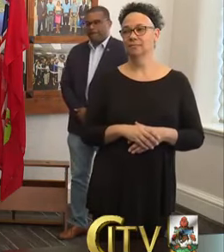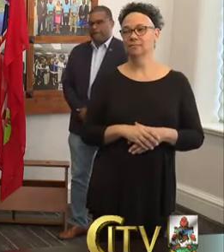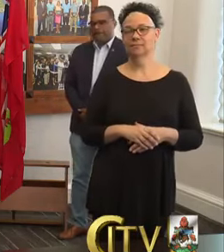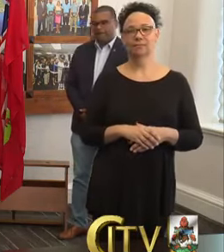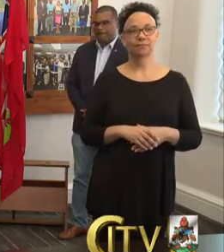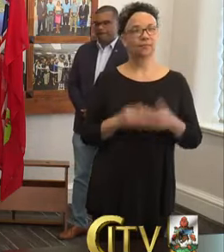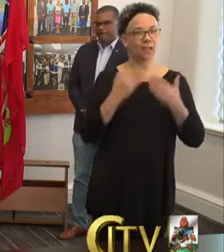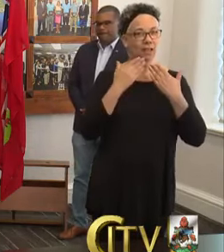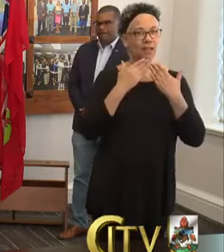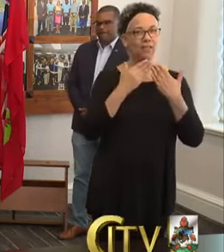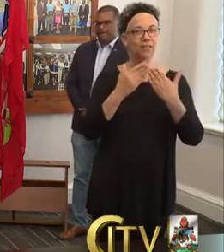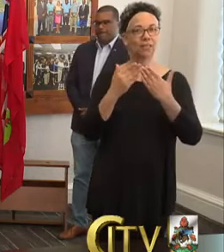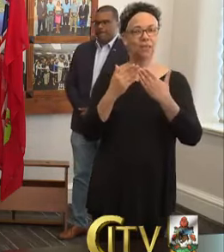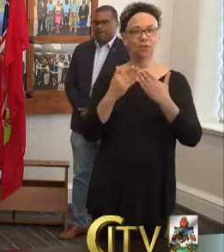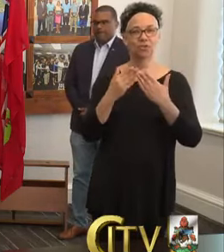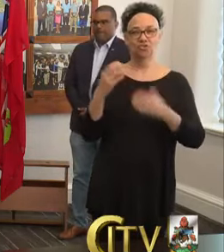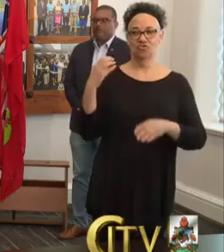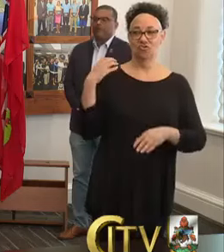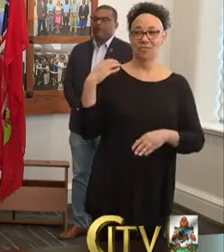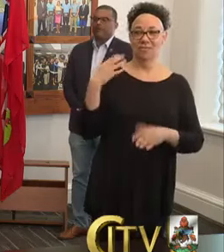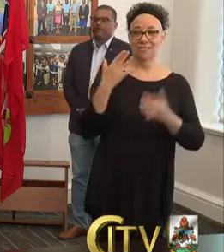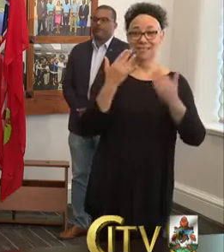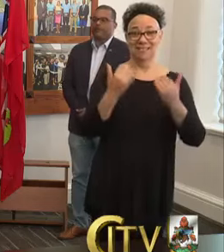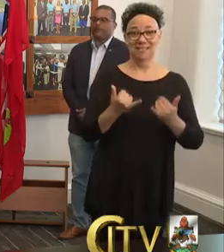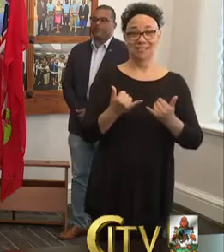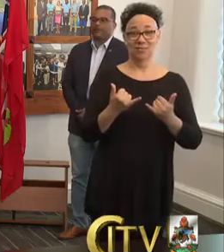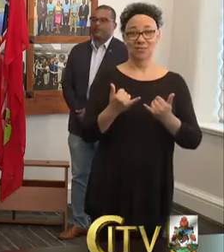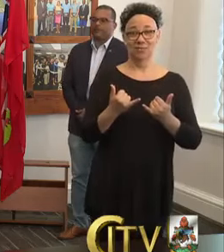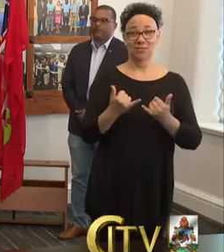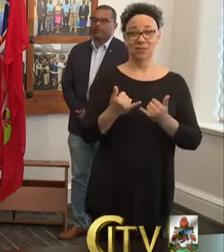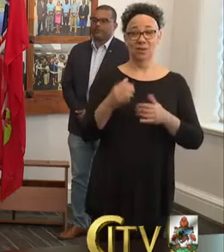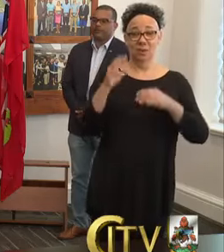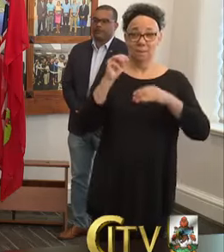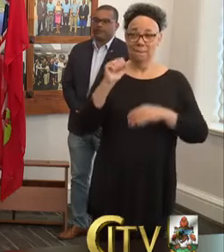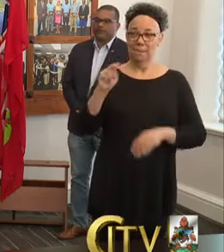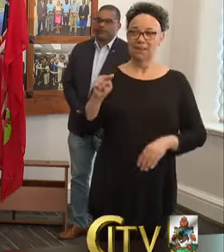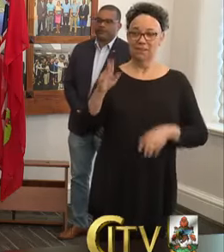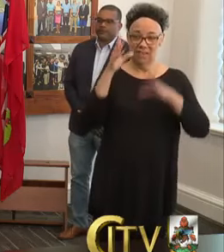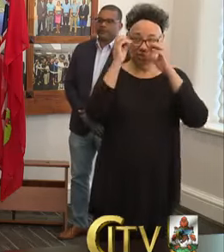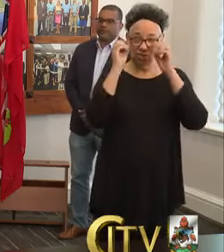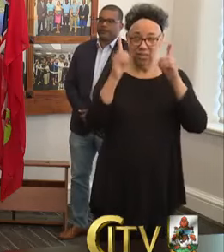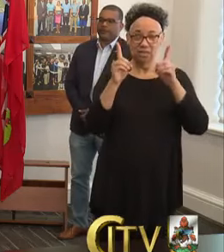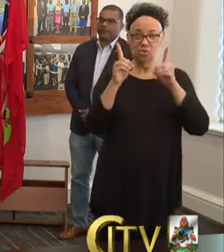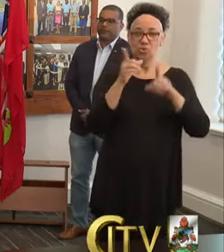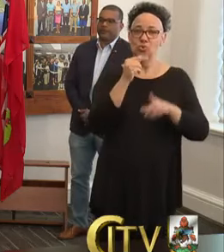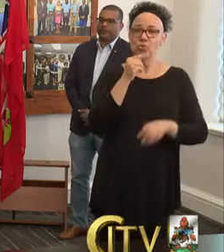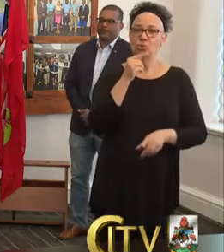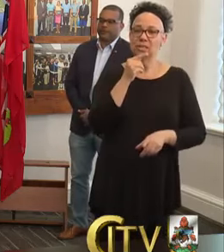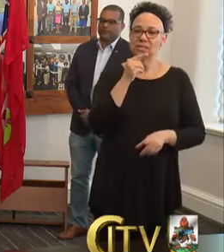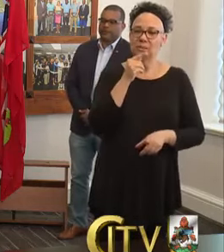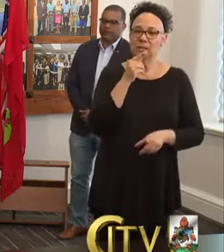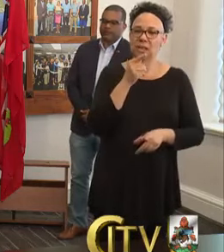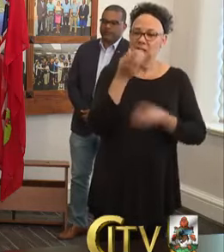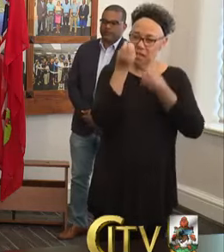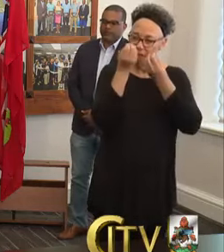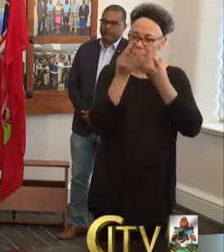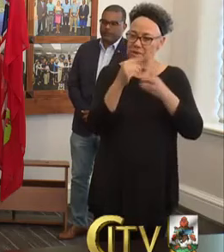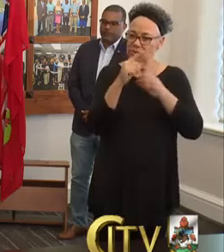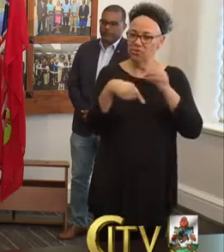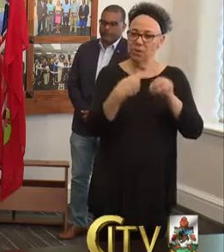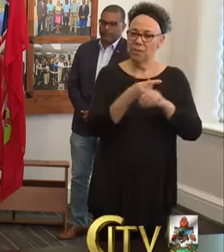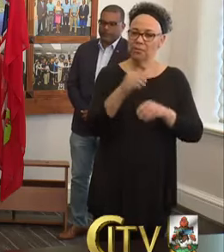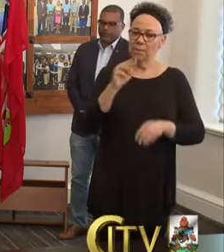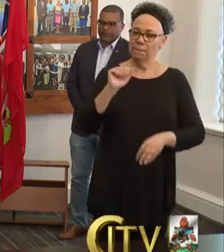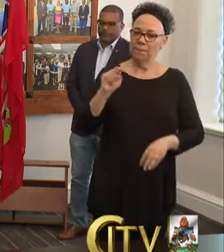Thank you. And now I will turn the podium over to the Minister of Education, who has an update on the matters pertaining to the Ministry of